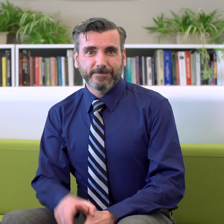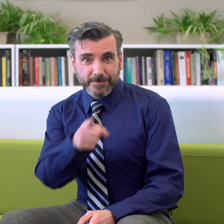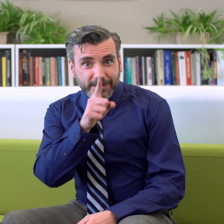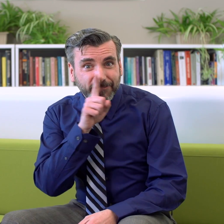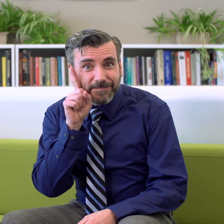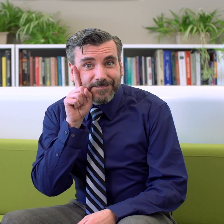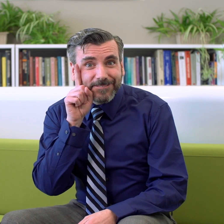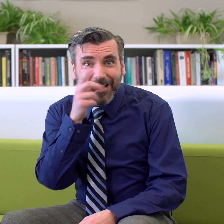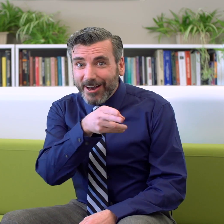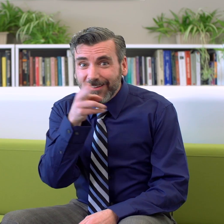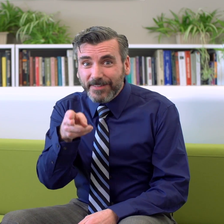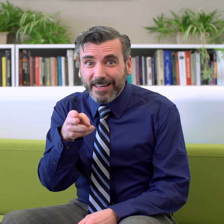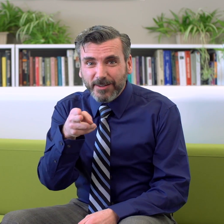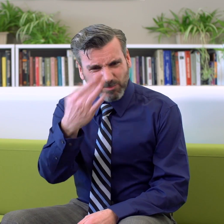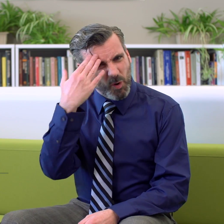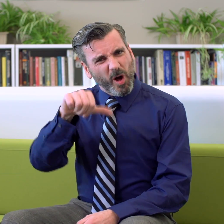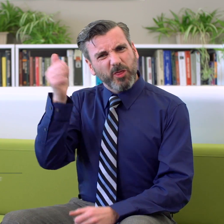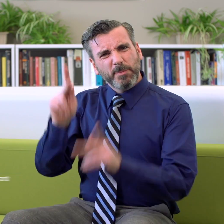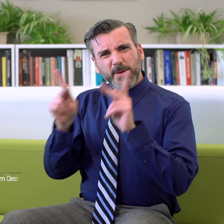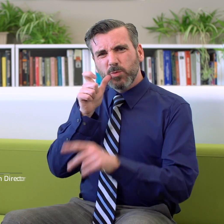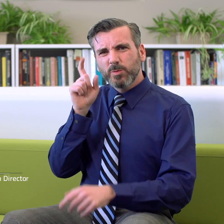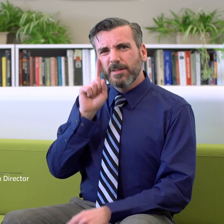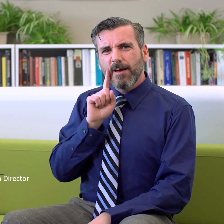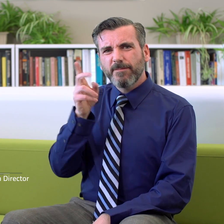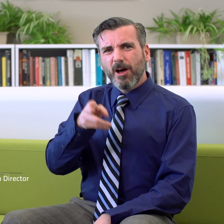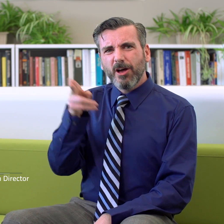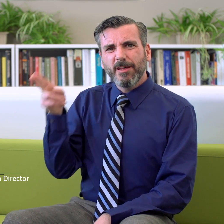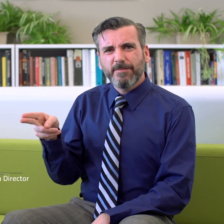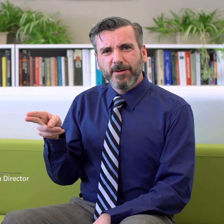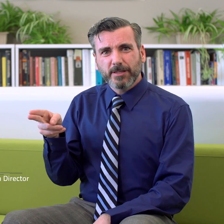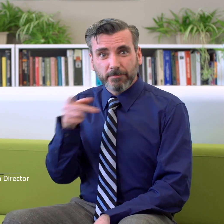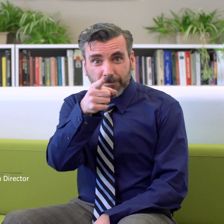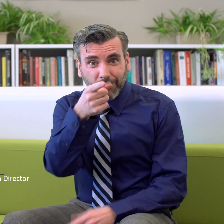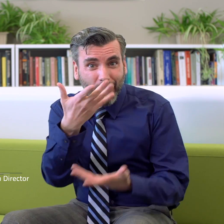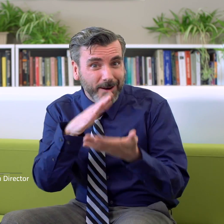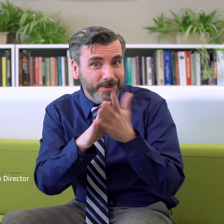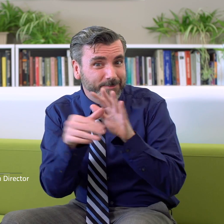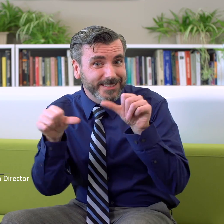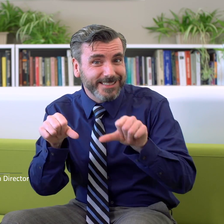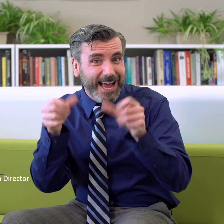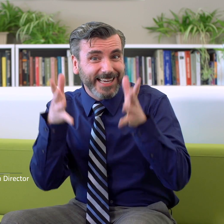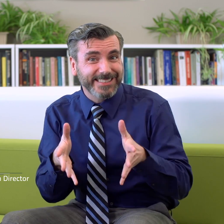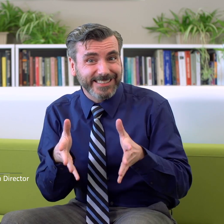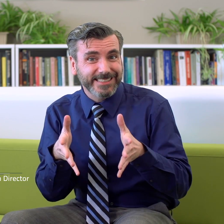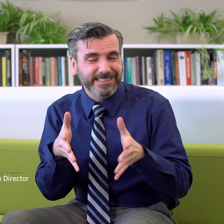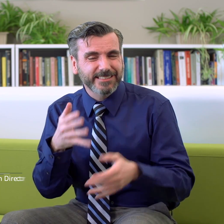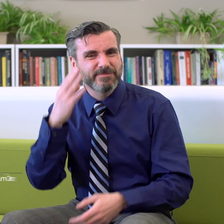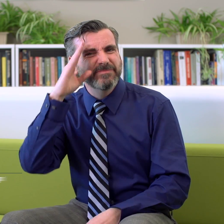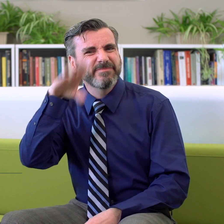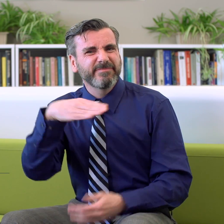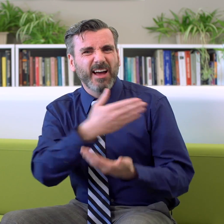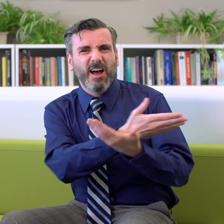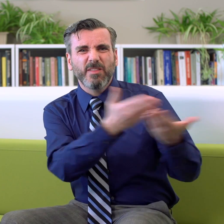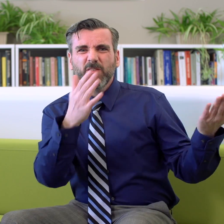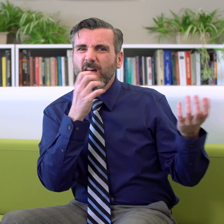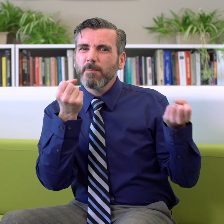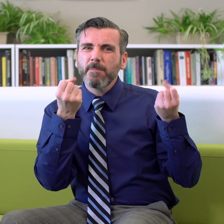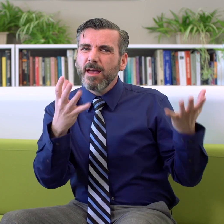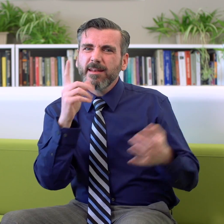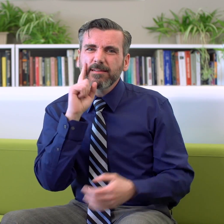Are you deaf or hard of hearing, or know others who are? Do you want to become a scientist? Did you know that there are not